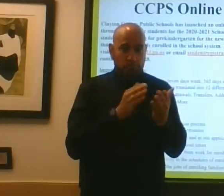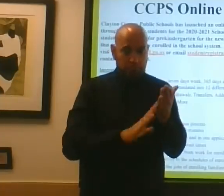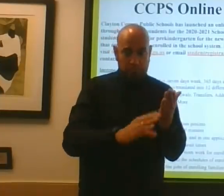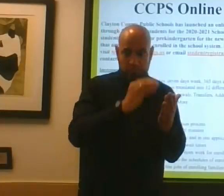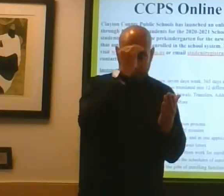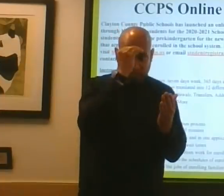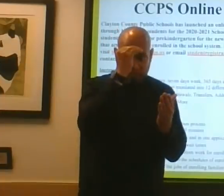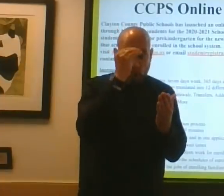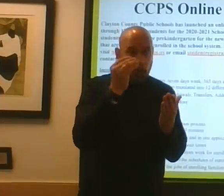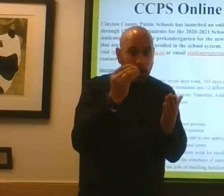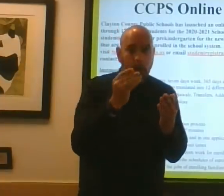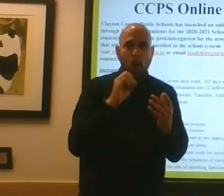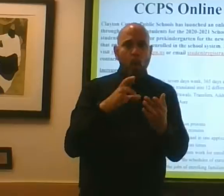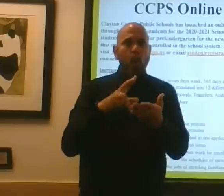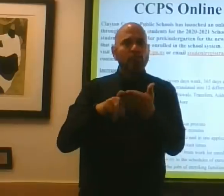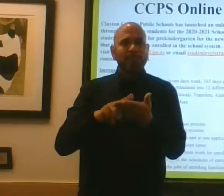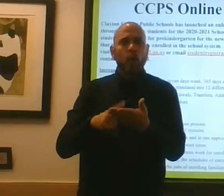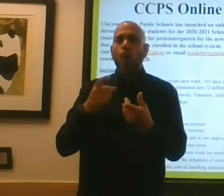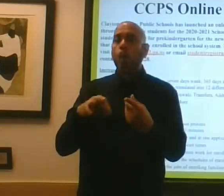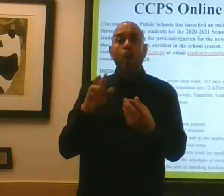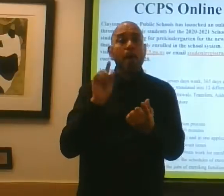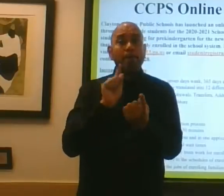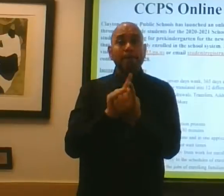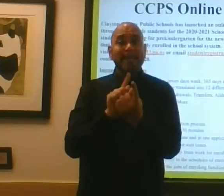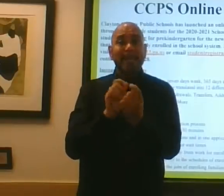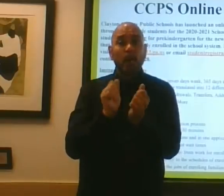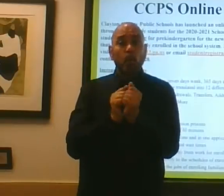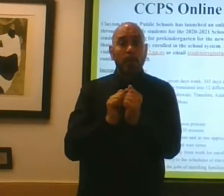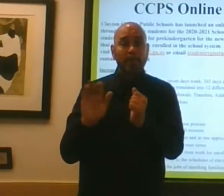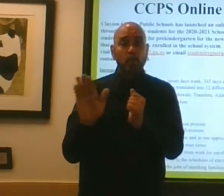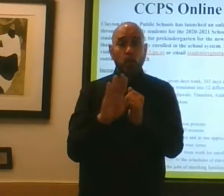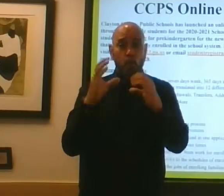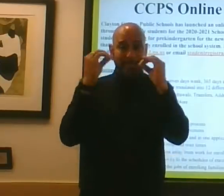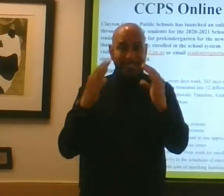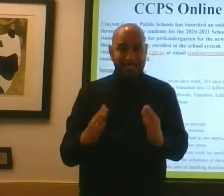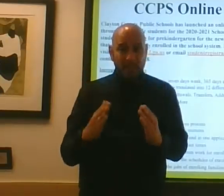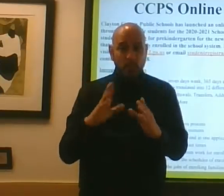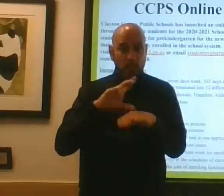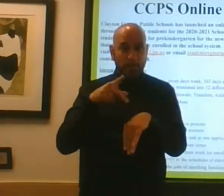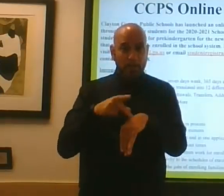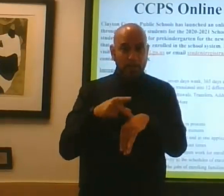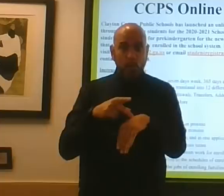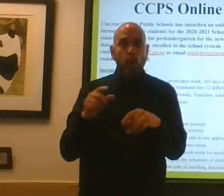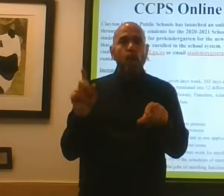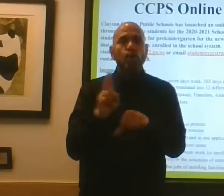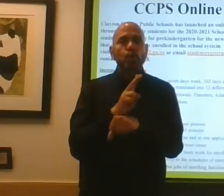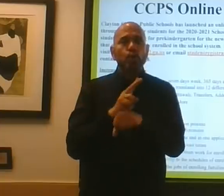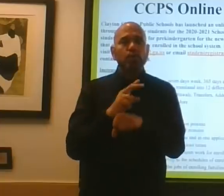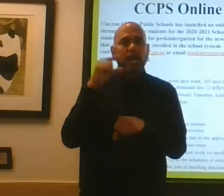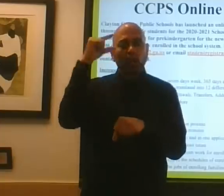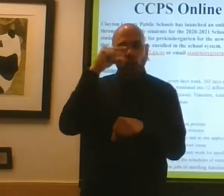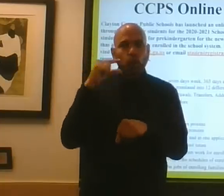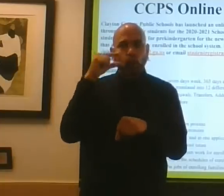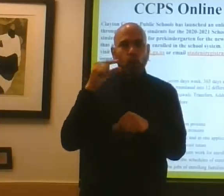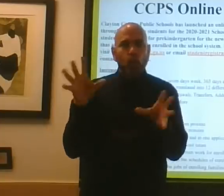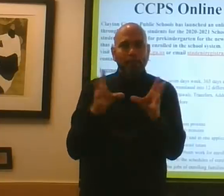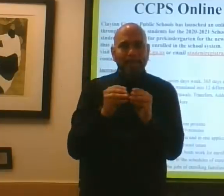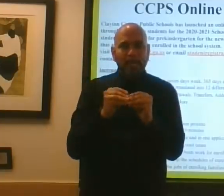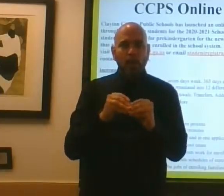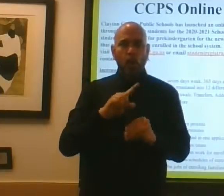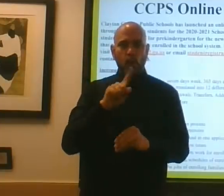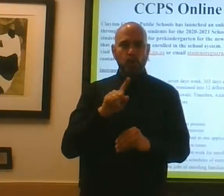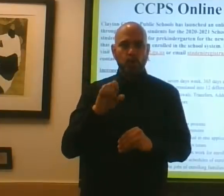registration or meeting with your teachers and principals virtually using Google Meeting or Zoom or whatever tool